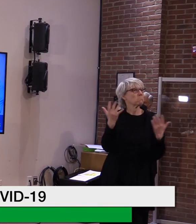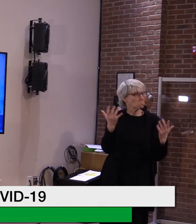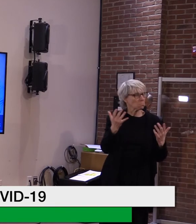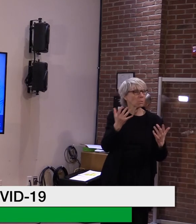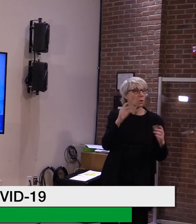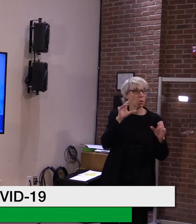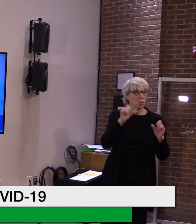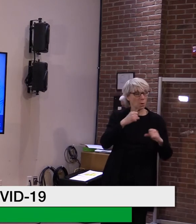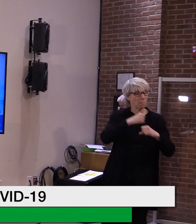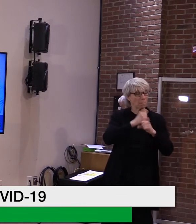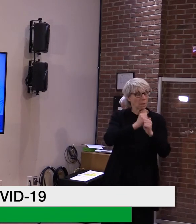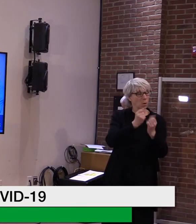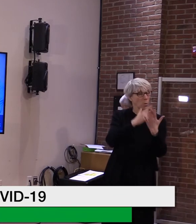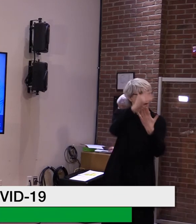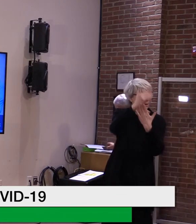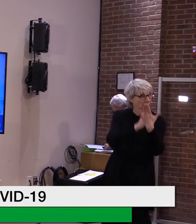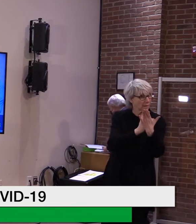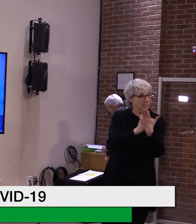people?